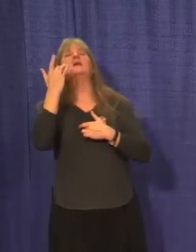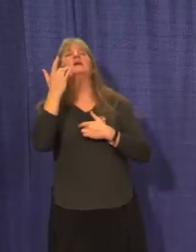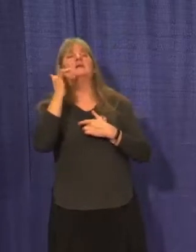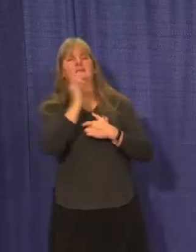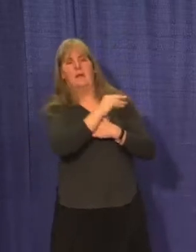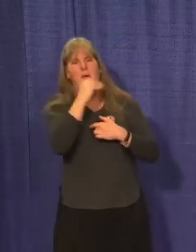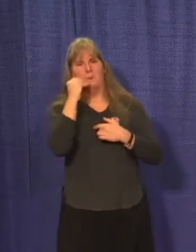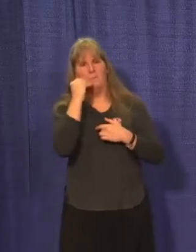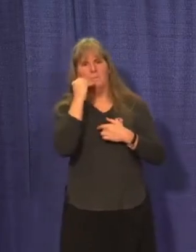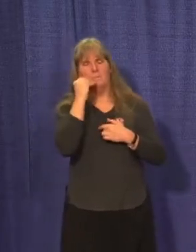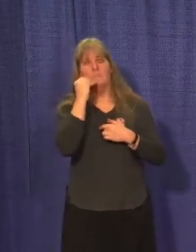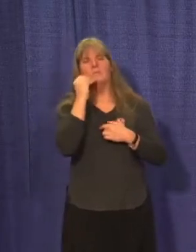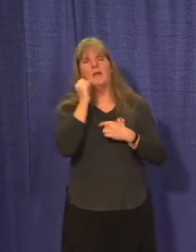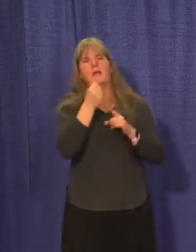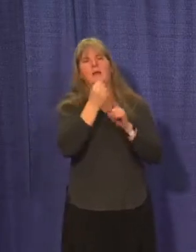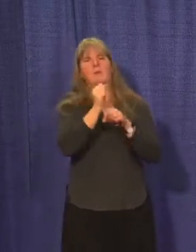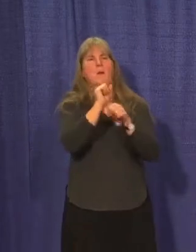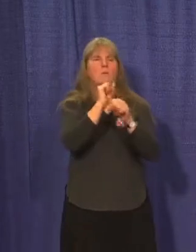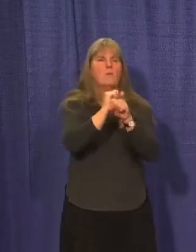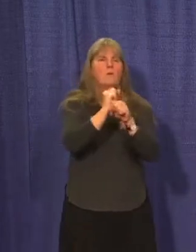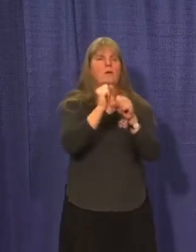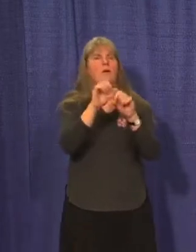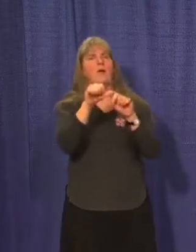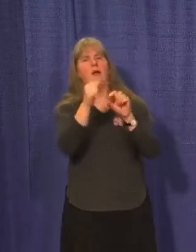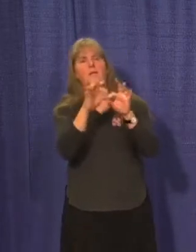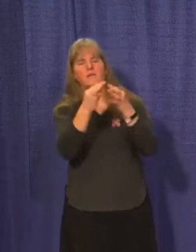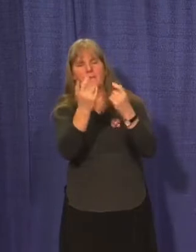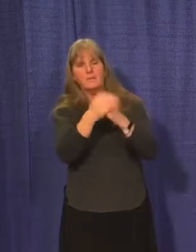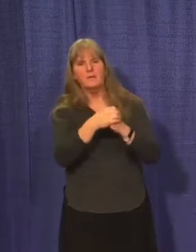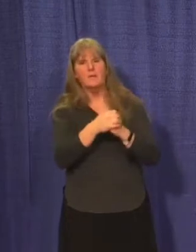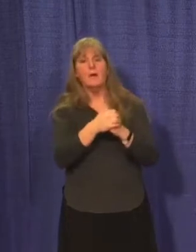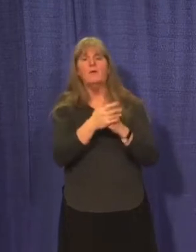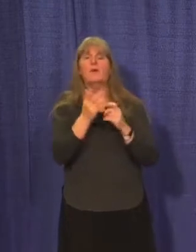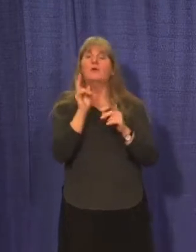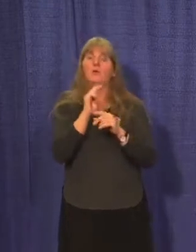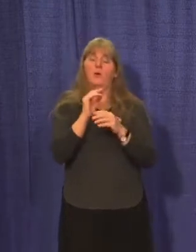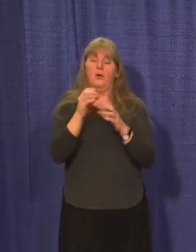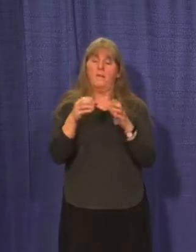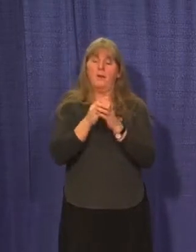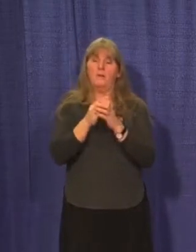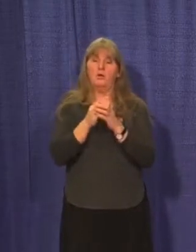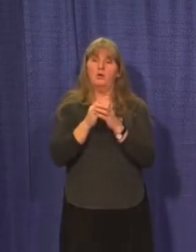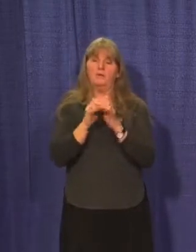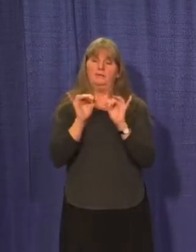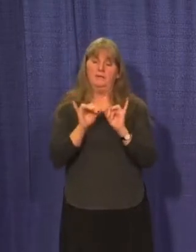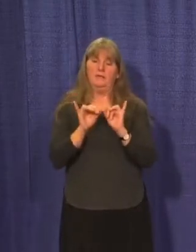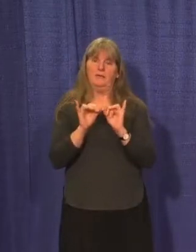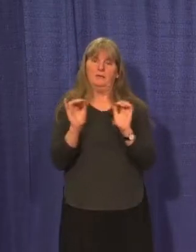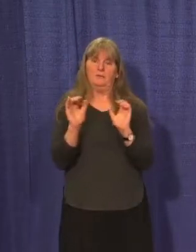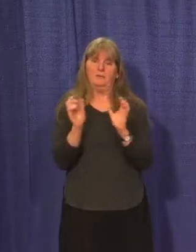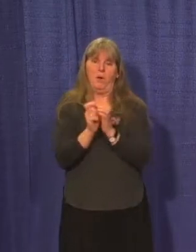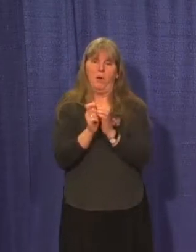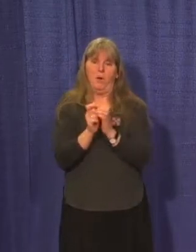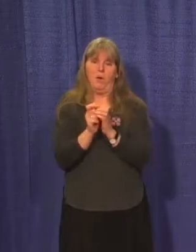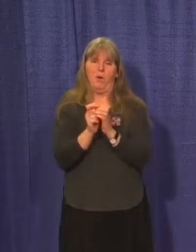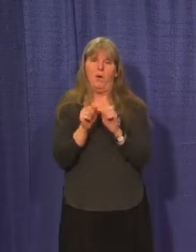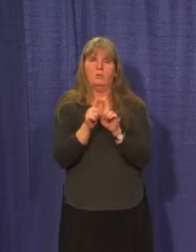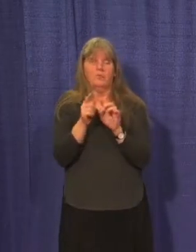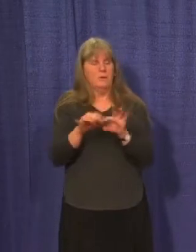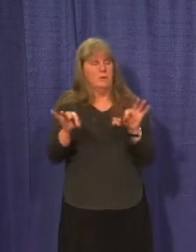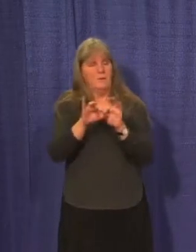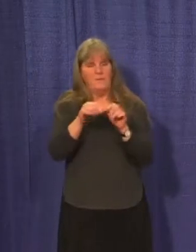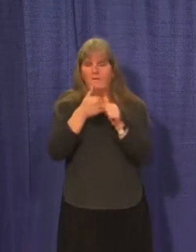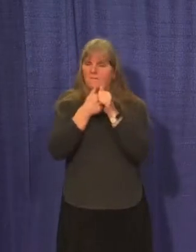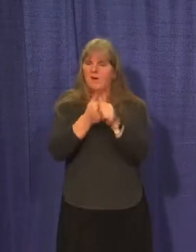and away from others if you're sick. Keep your bubble small and consistent. Always remember the safe